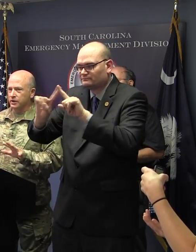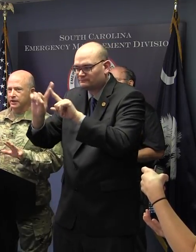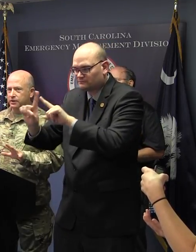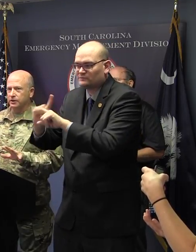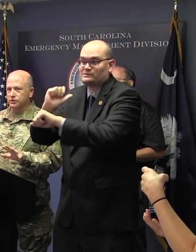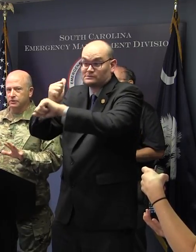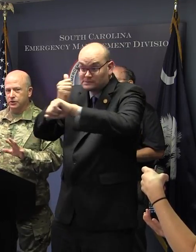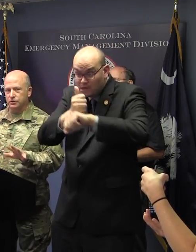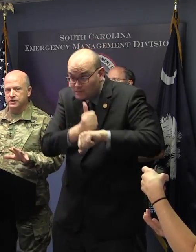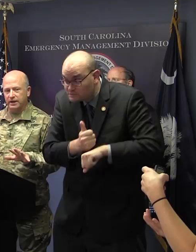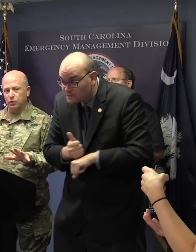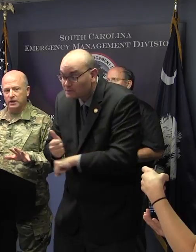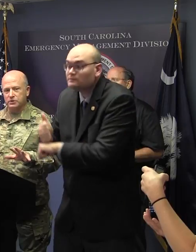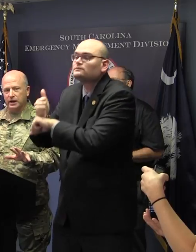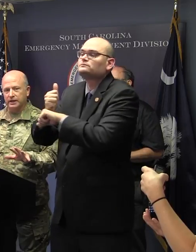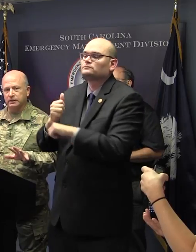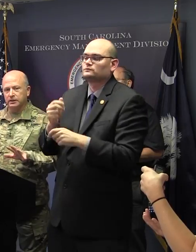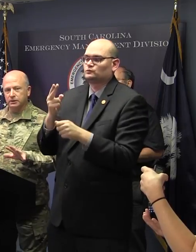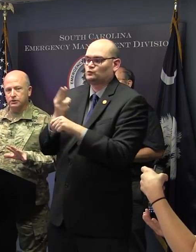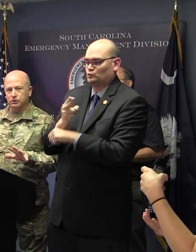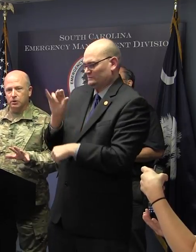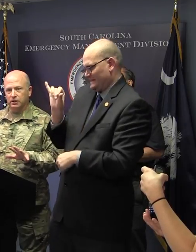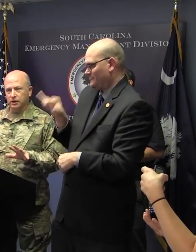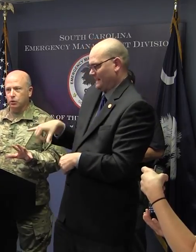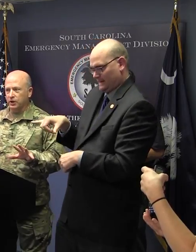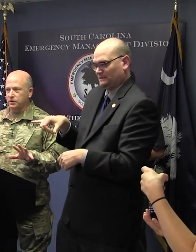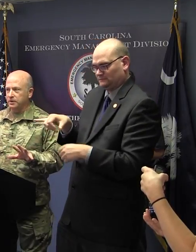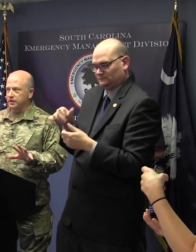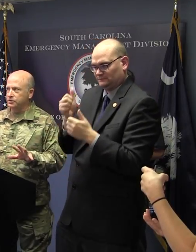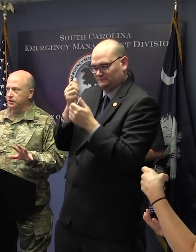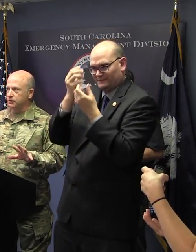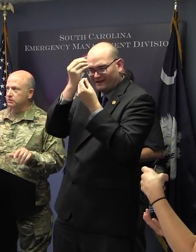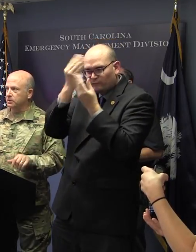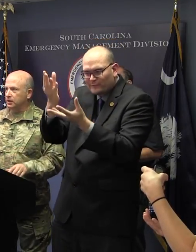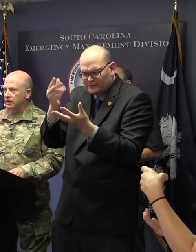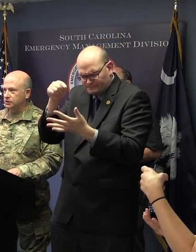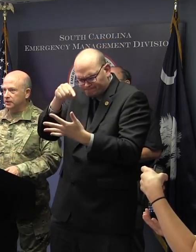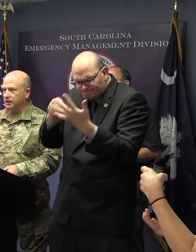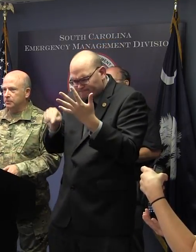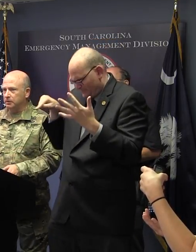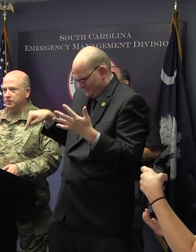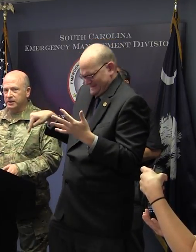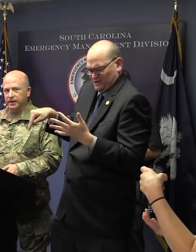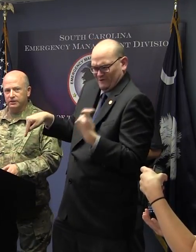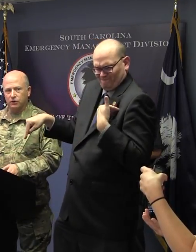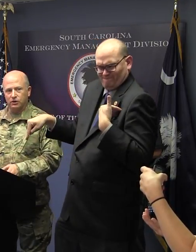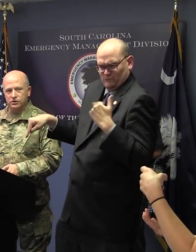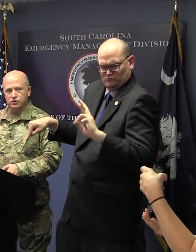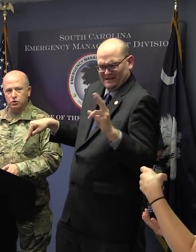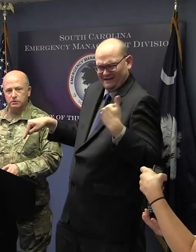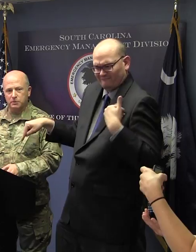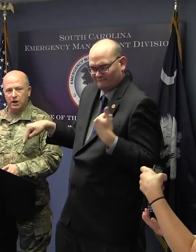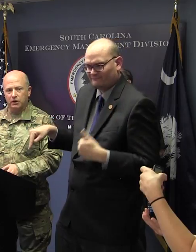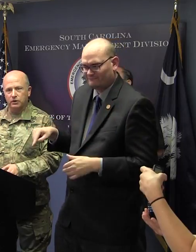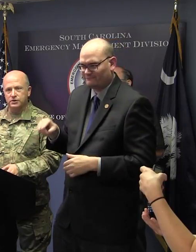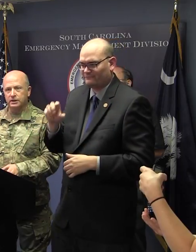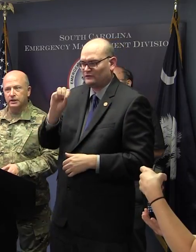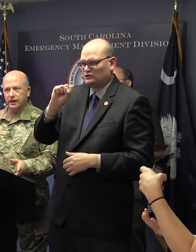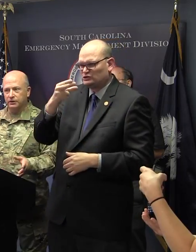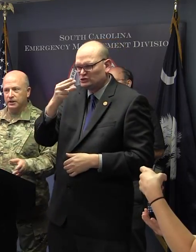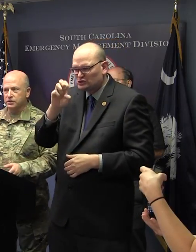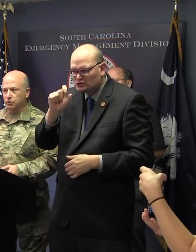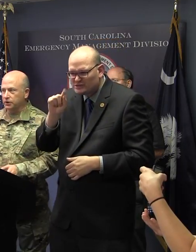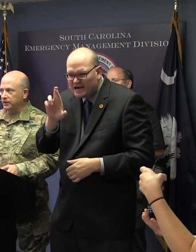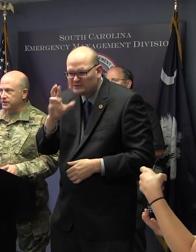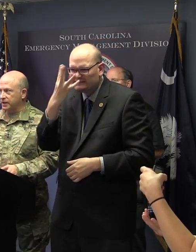.org. So I encourage you to use that website to go to where you need to to keep up-to-date as far as the storms, progress,